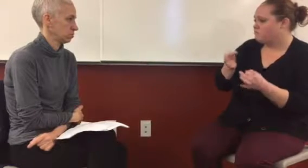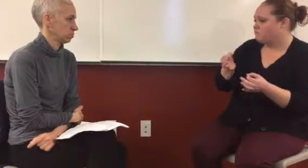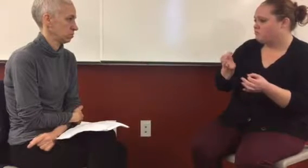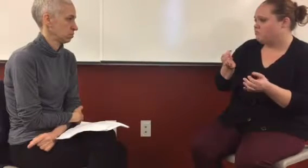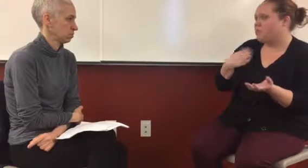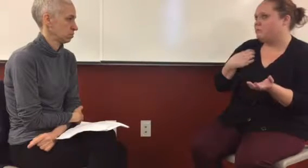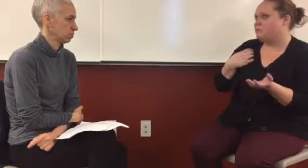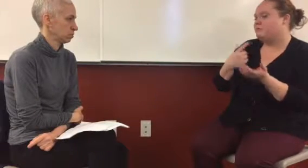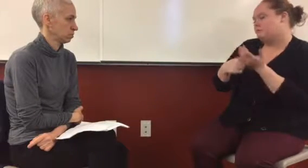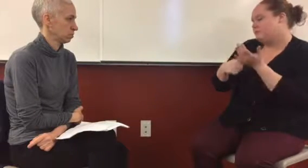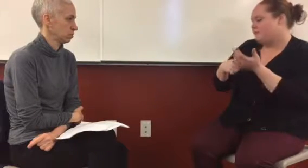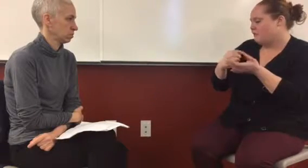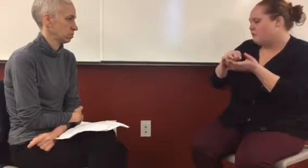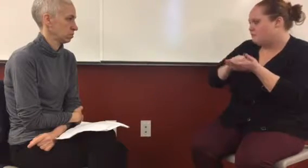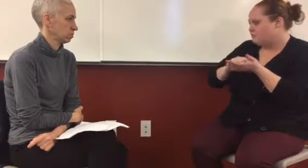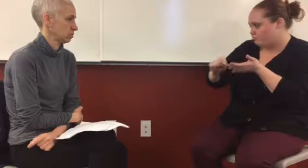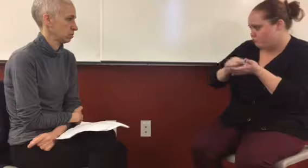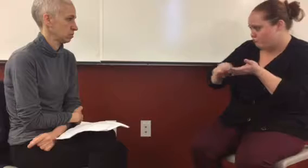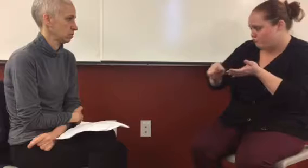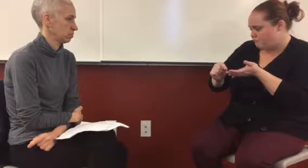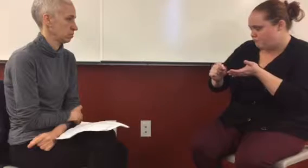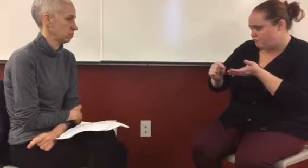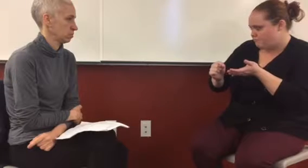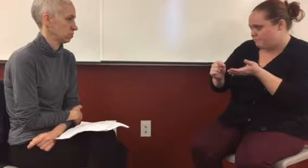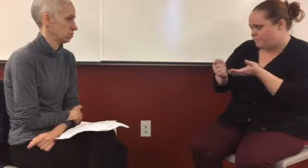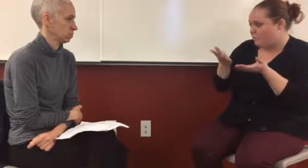in why this week has been awful.